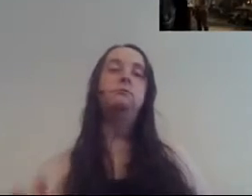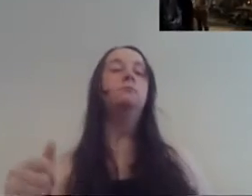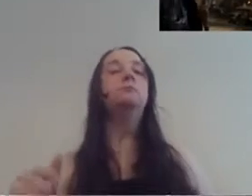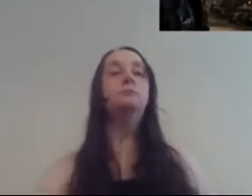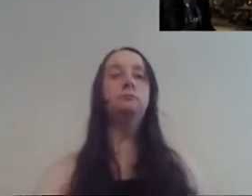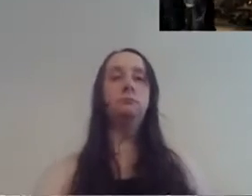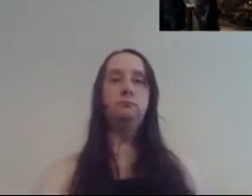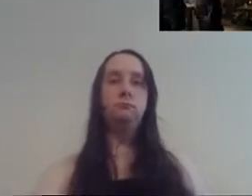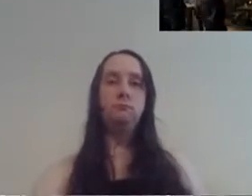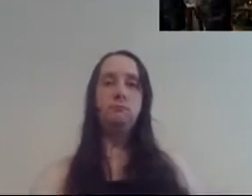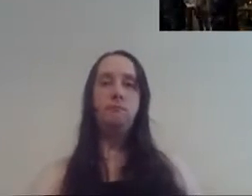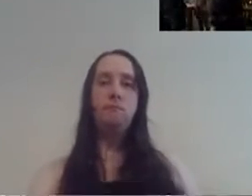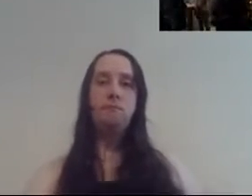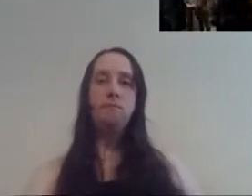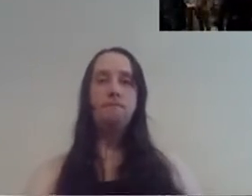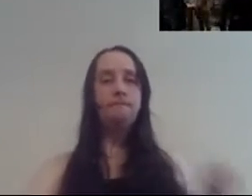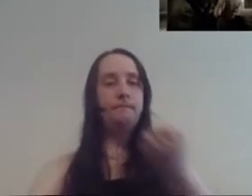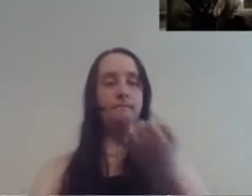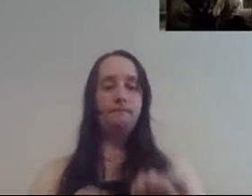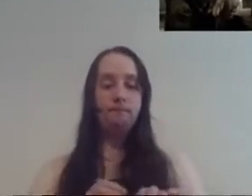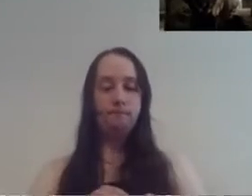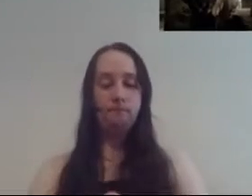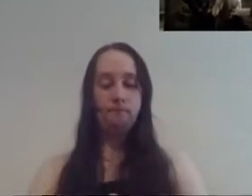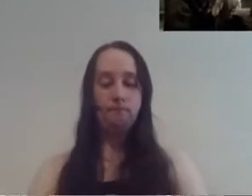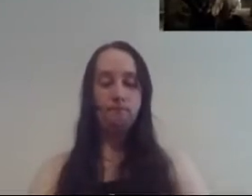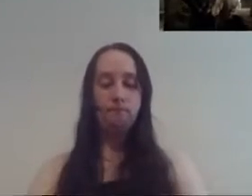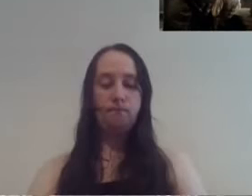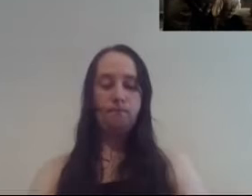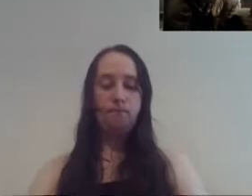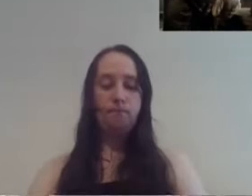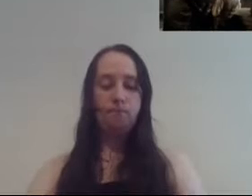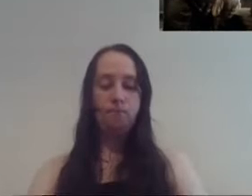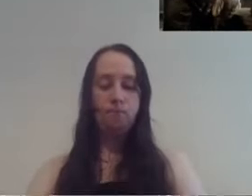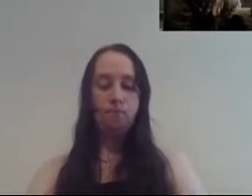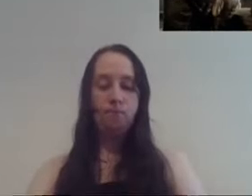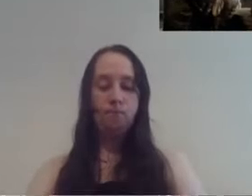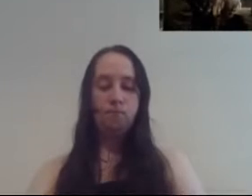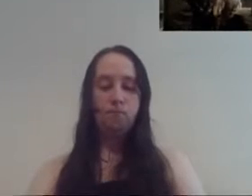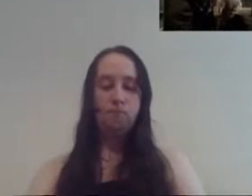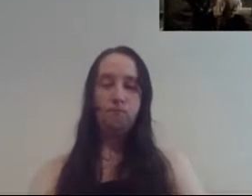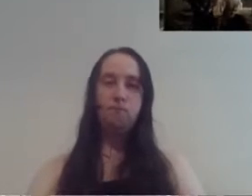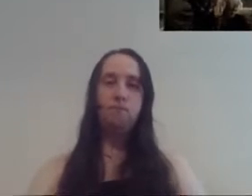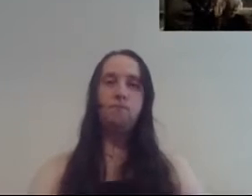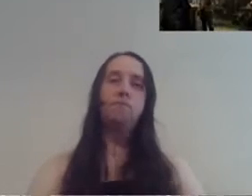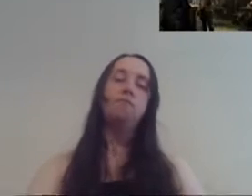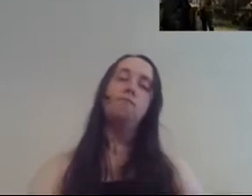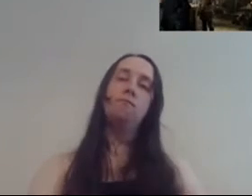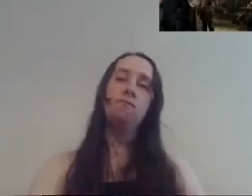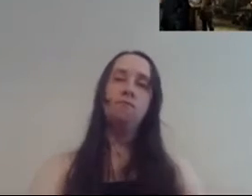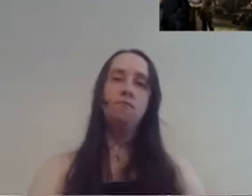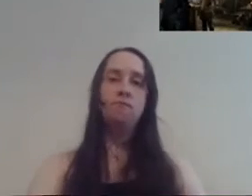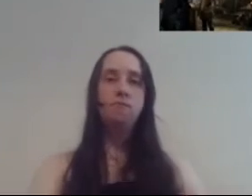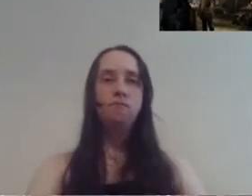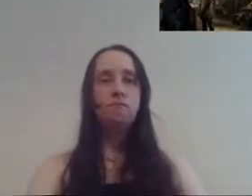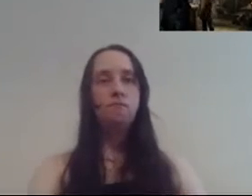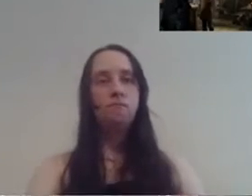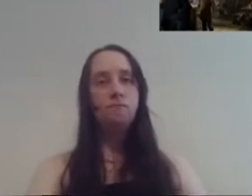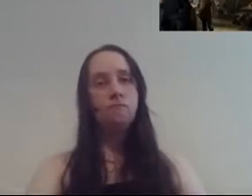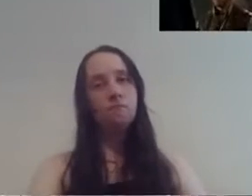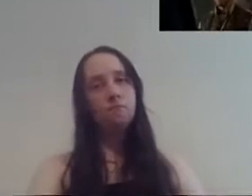business a little slow well I hope that didn't prevent you from making the money that you owe I don't have